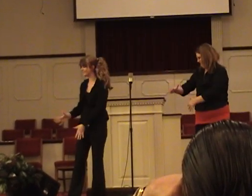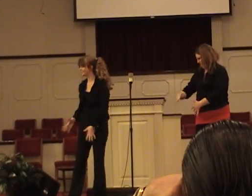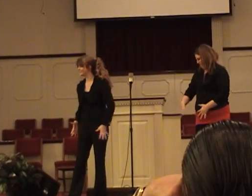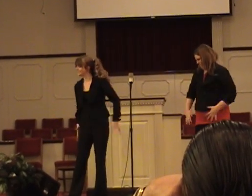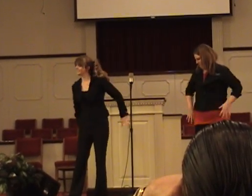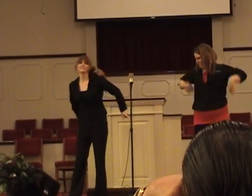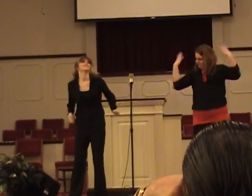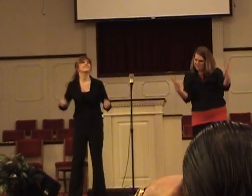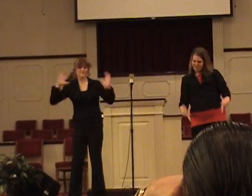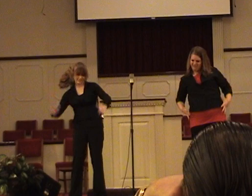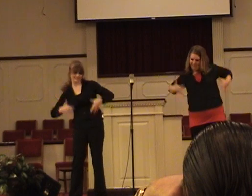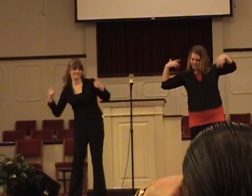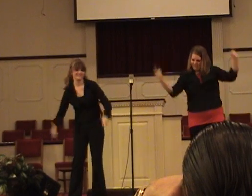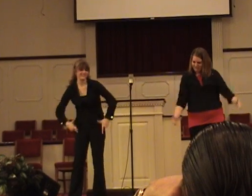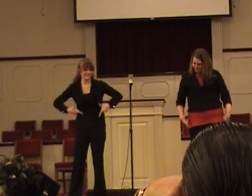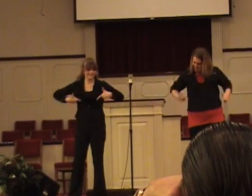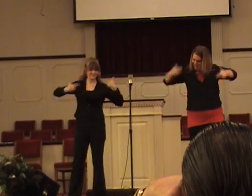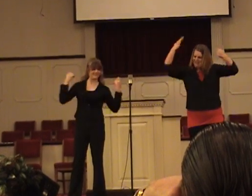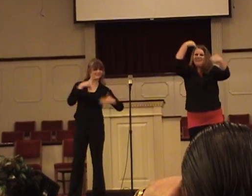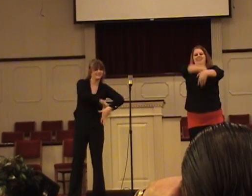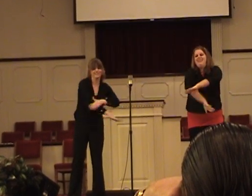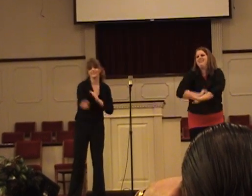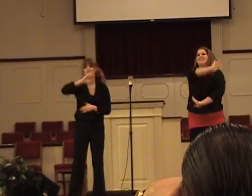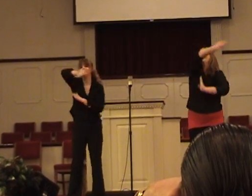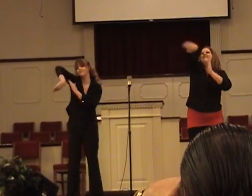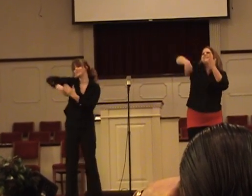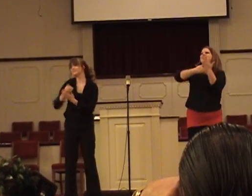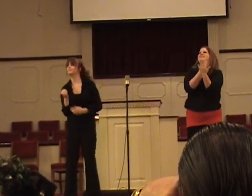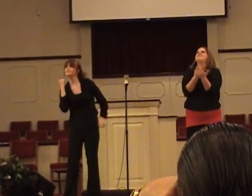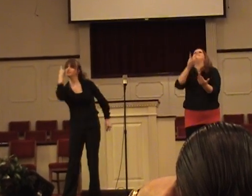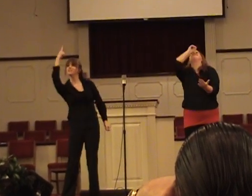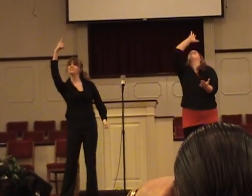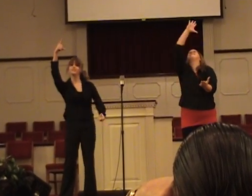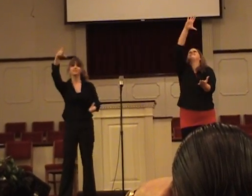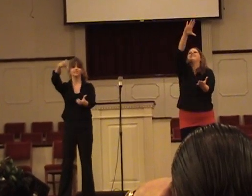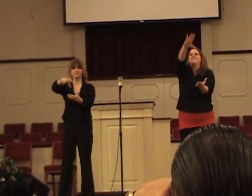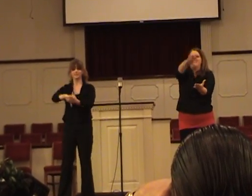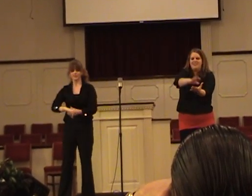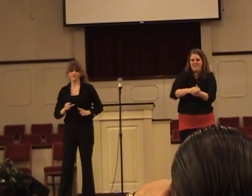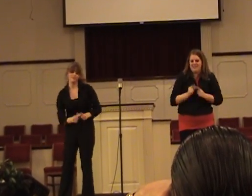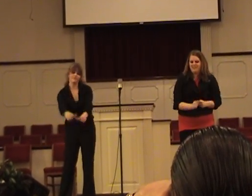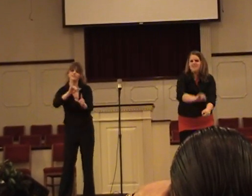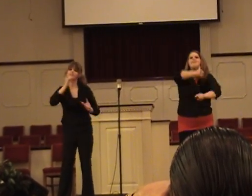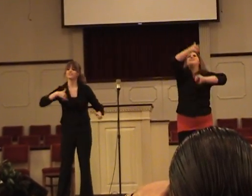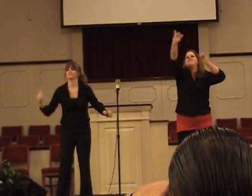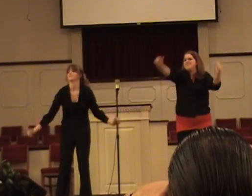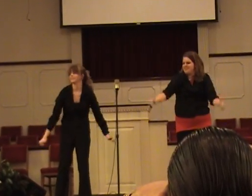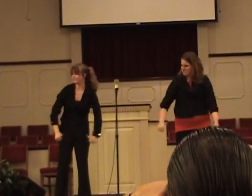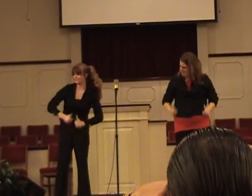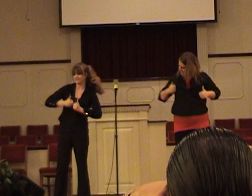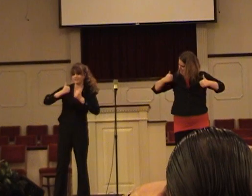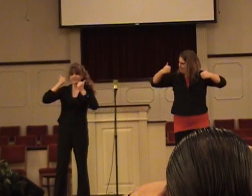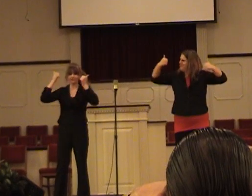is alive, cause you all could believe. The word is alive,